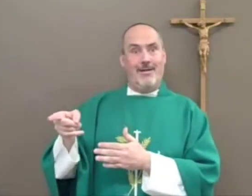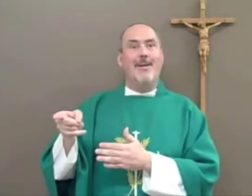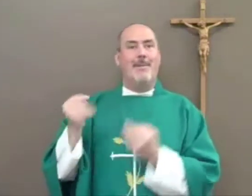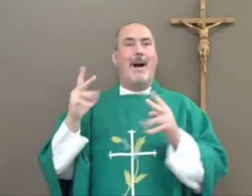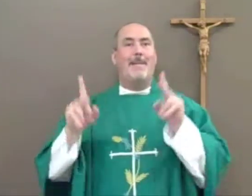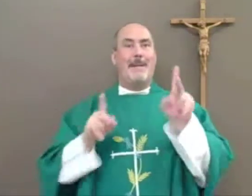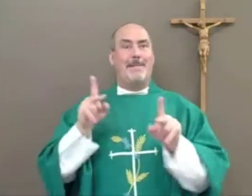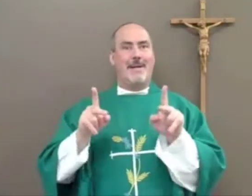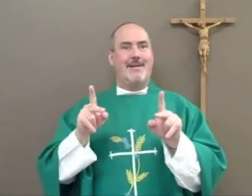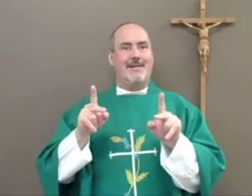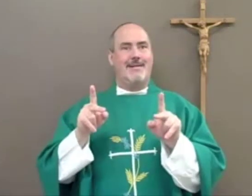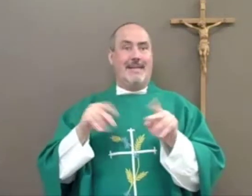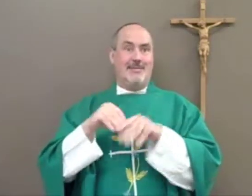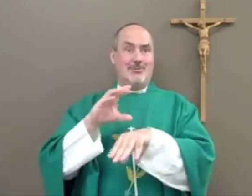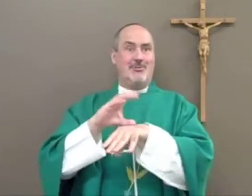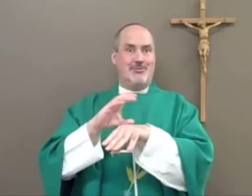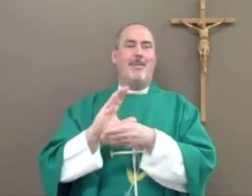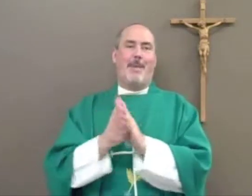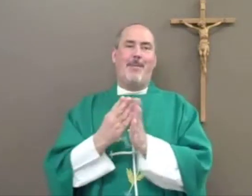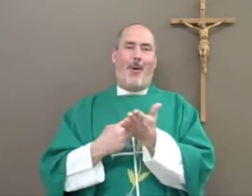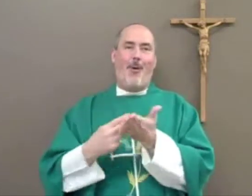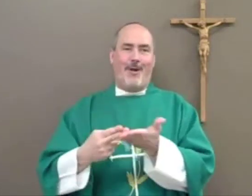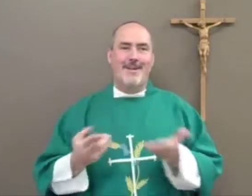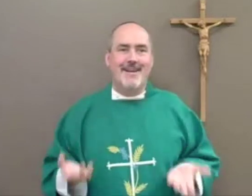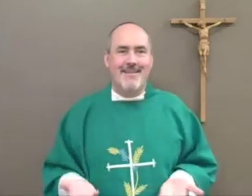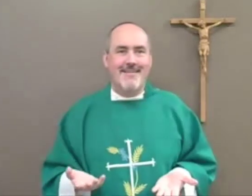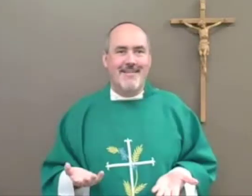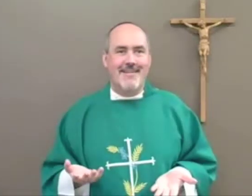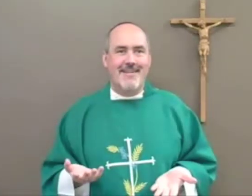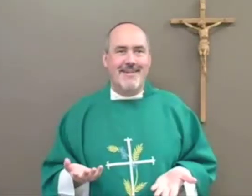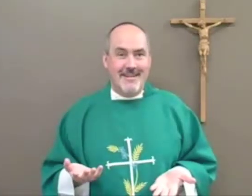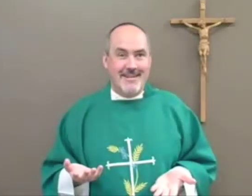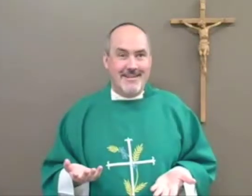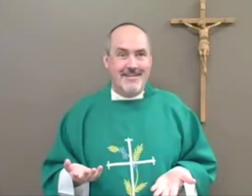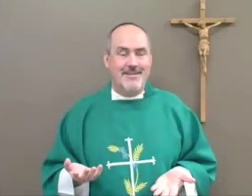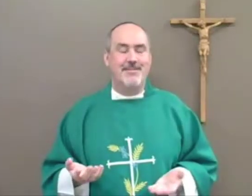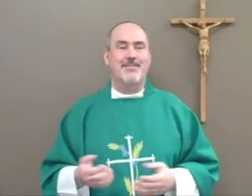And it was those people who helped the church become holy once again.